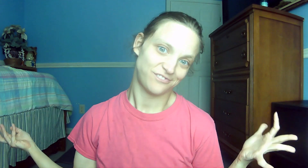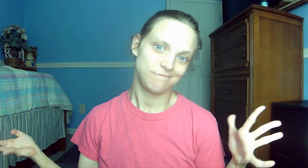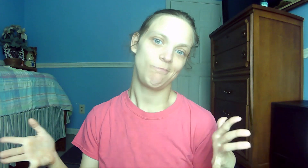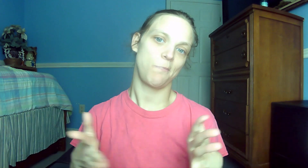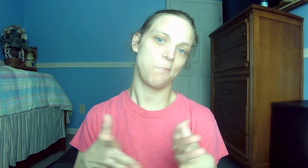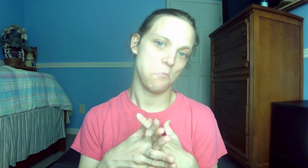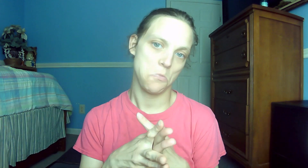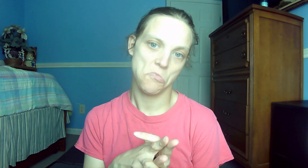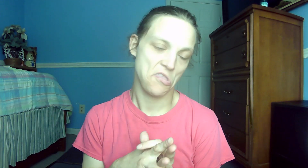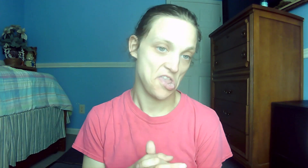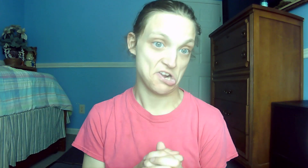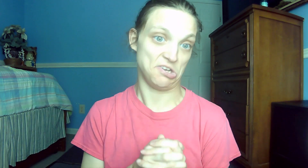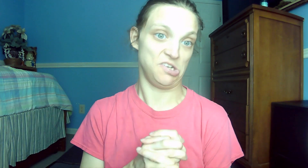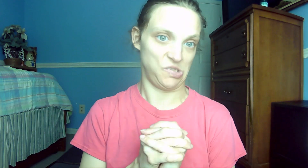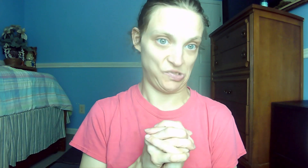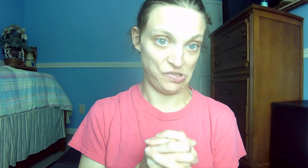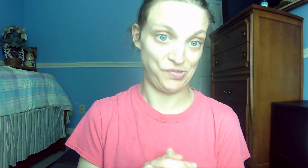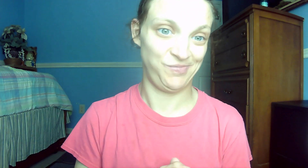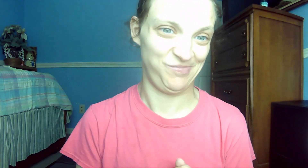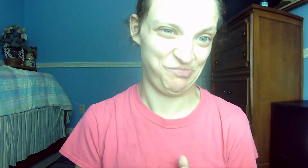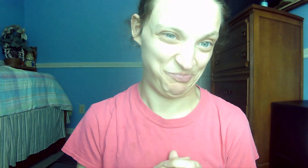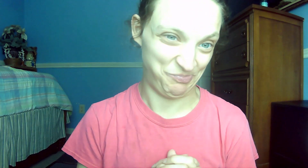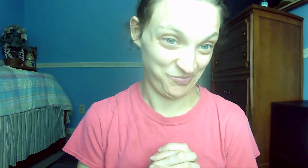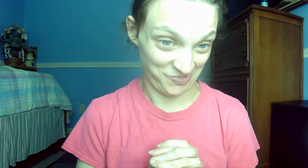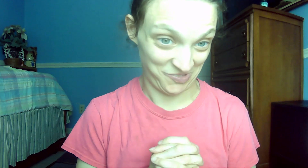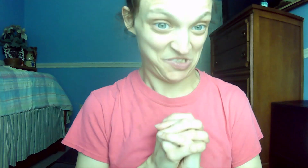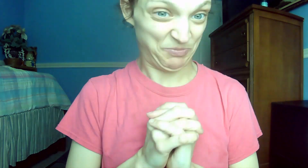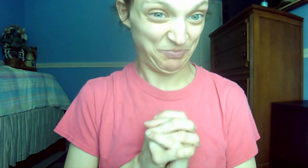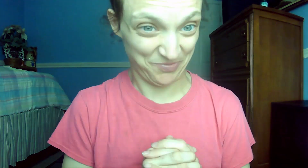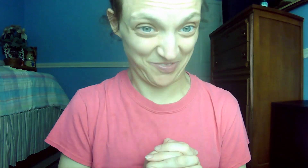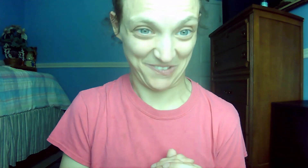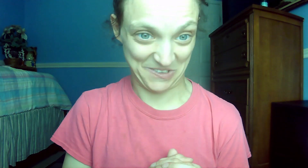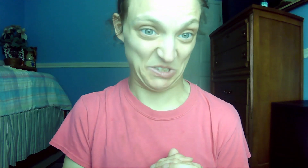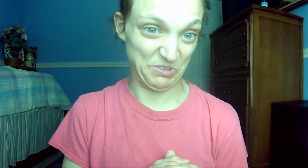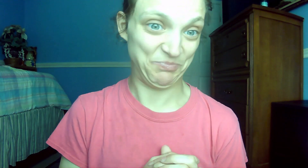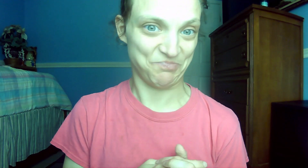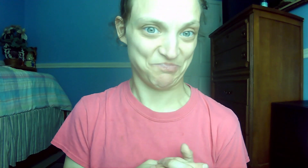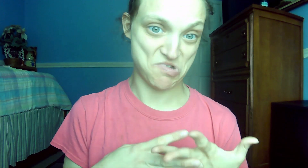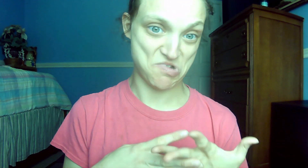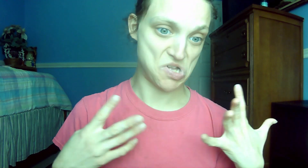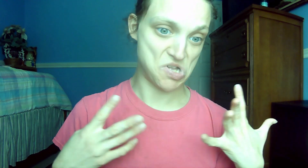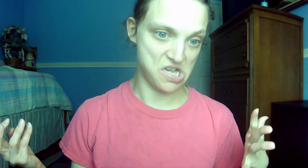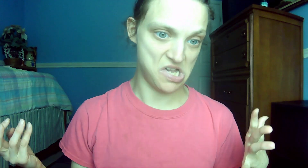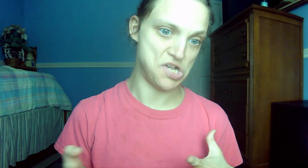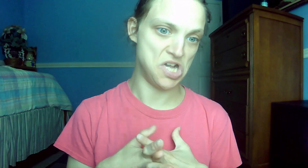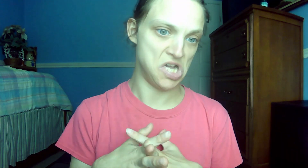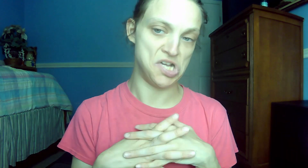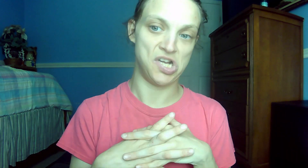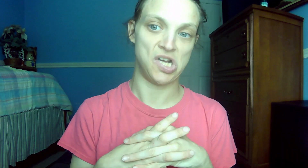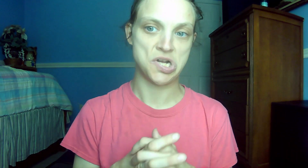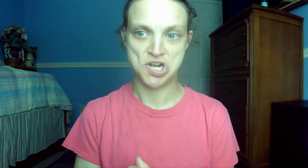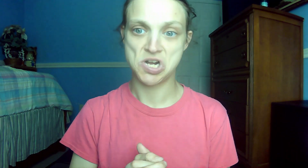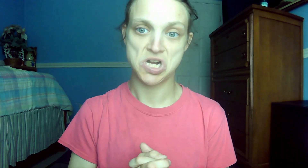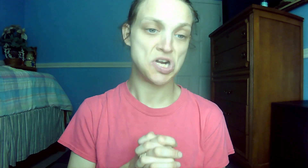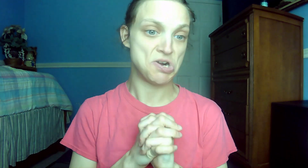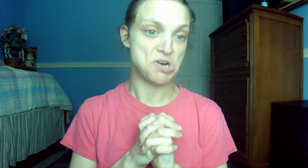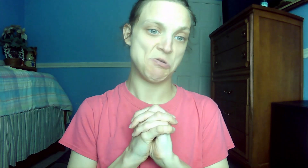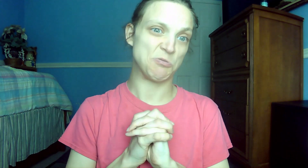troubled. Trust in God. Trust also in me. 71. Mark 16.16 Whoever